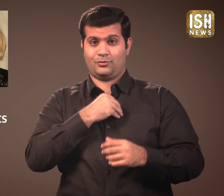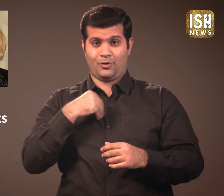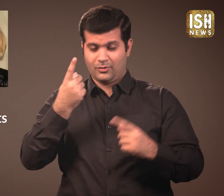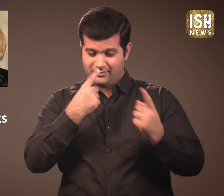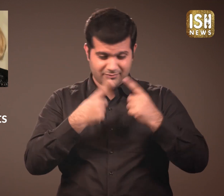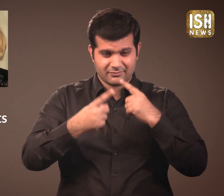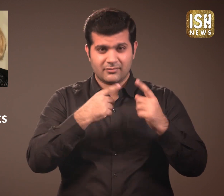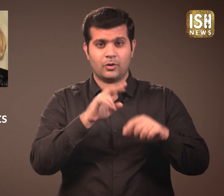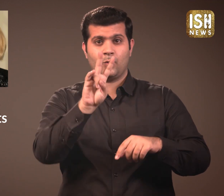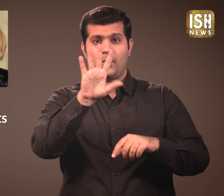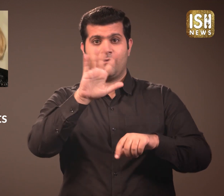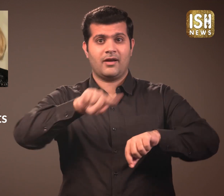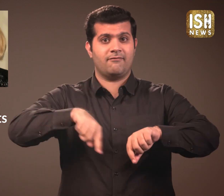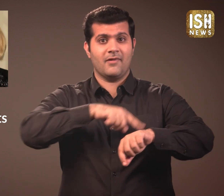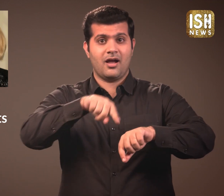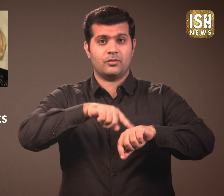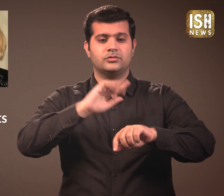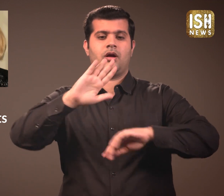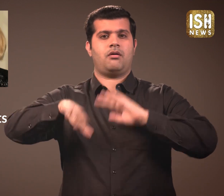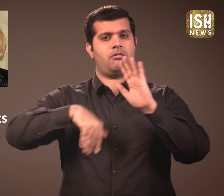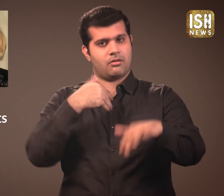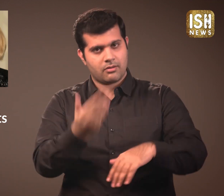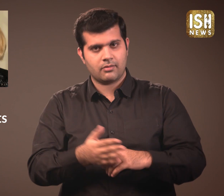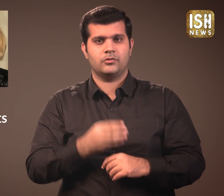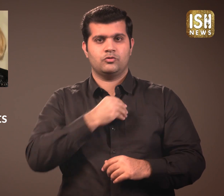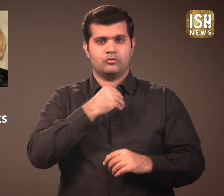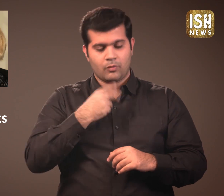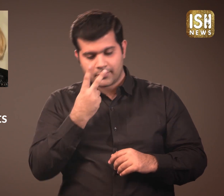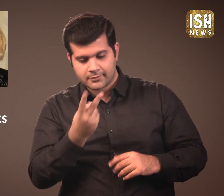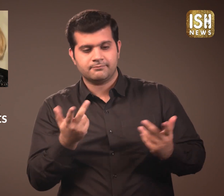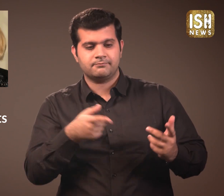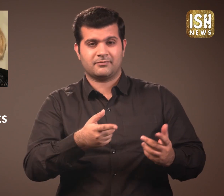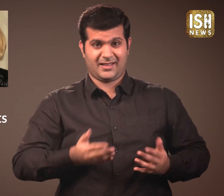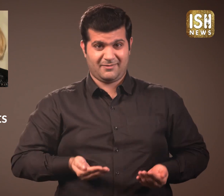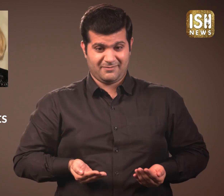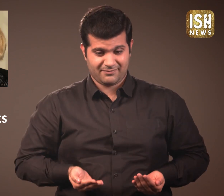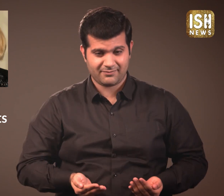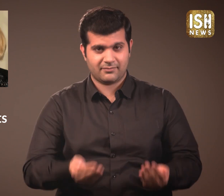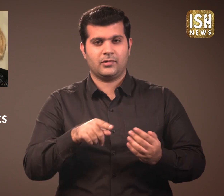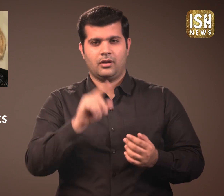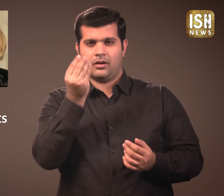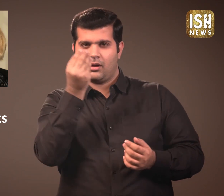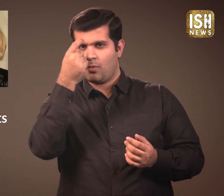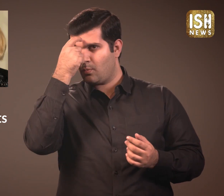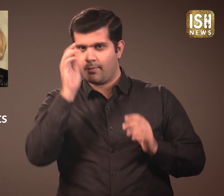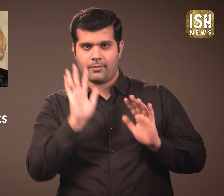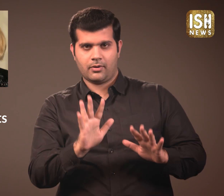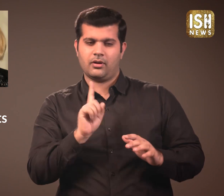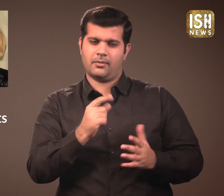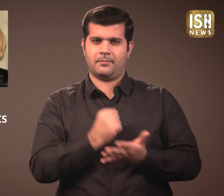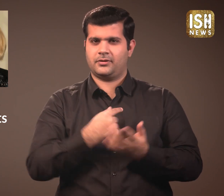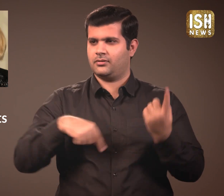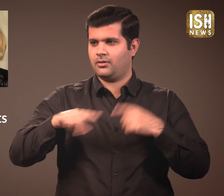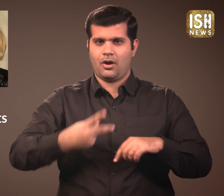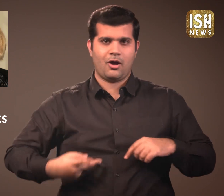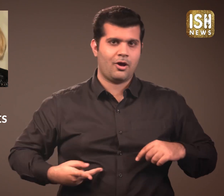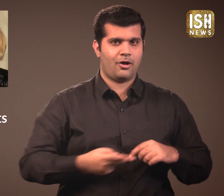After 25 hours in labour, the doctor said there were some complications and she would need a cesarean delivery.